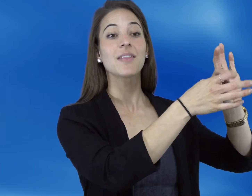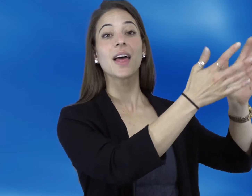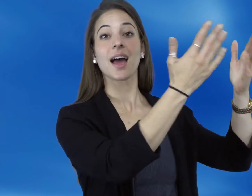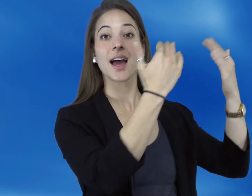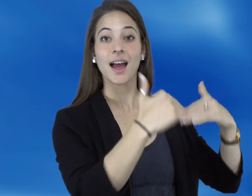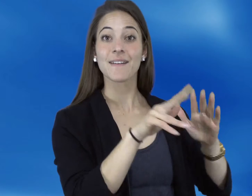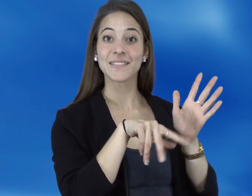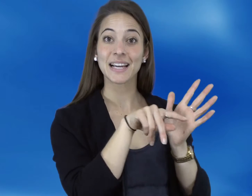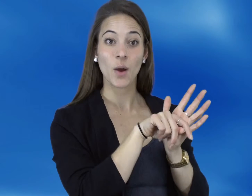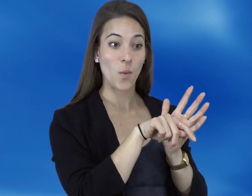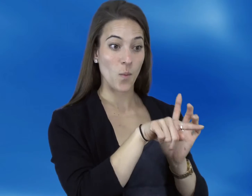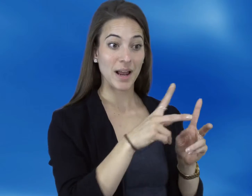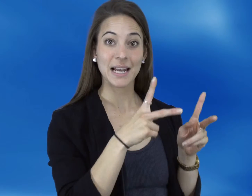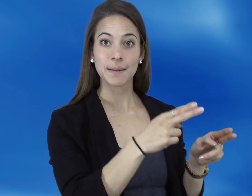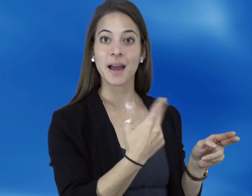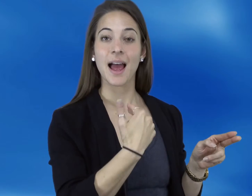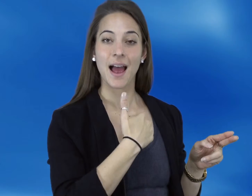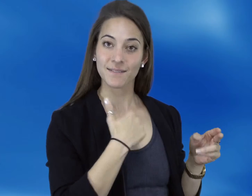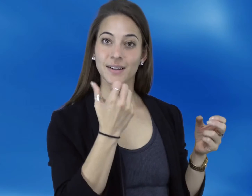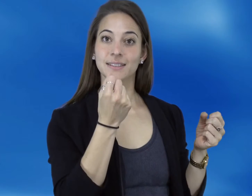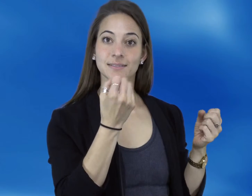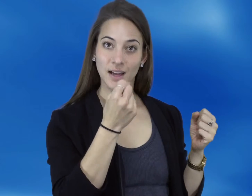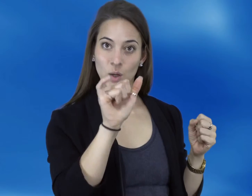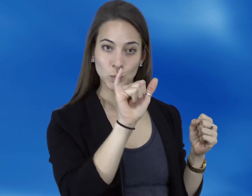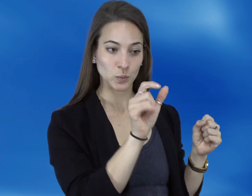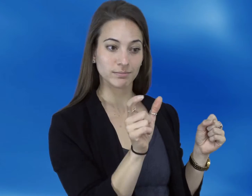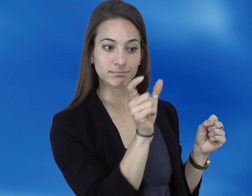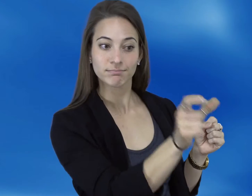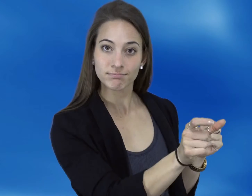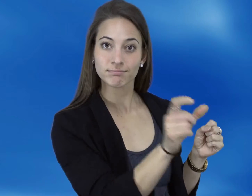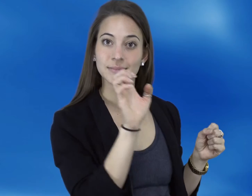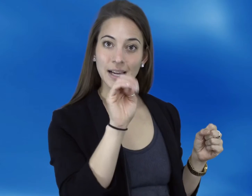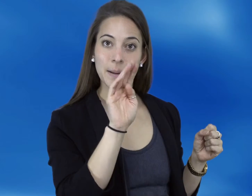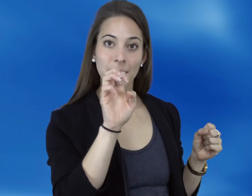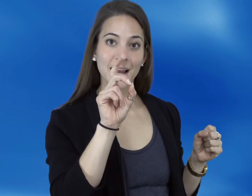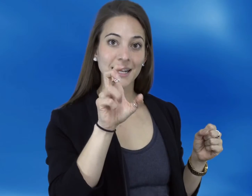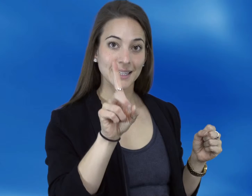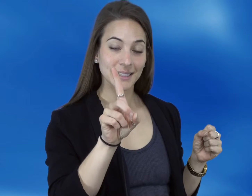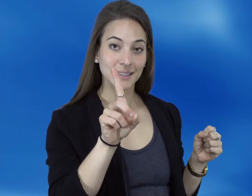And then below that, the video clip has its own embedded interpretation as well.